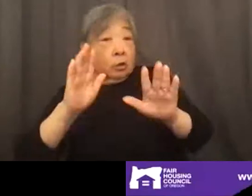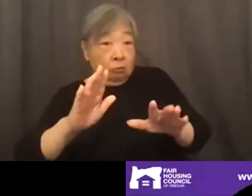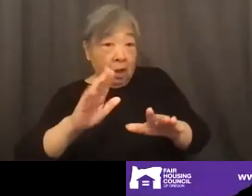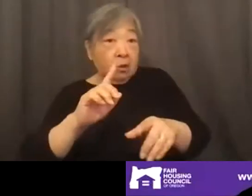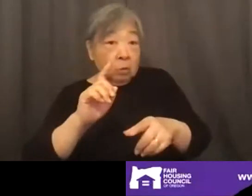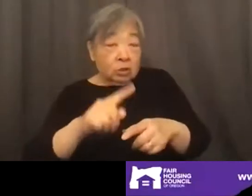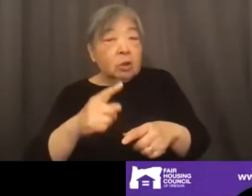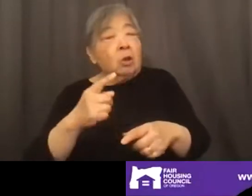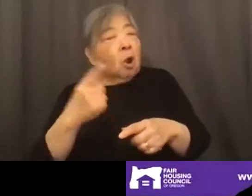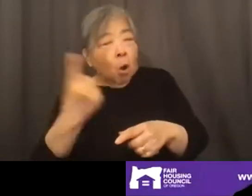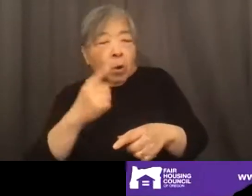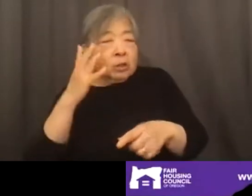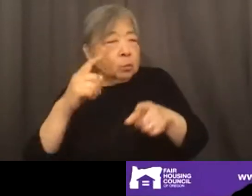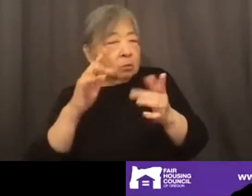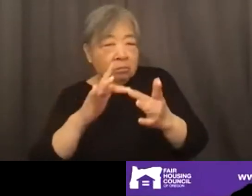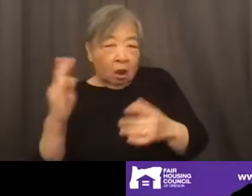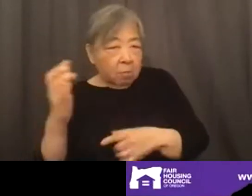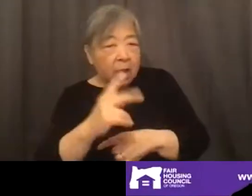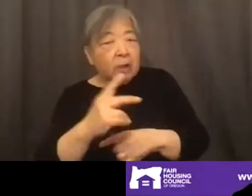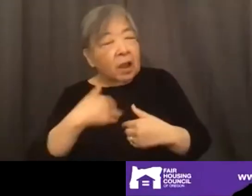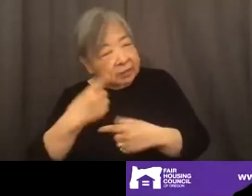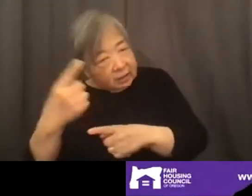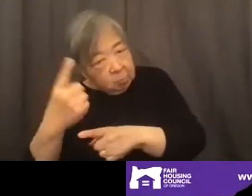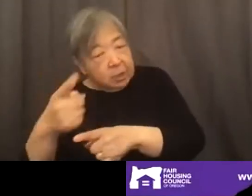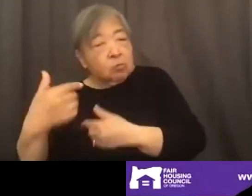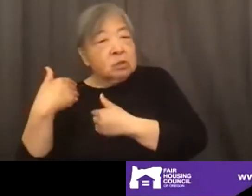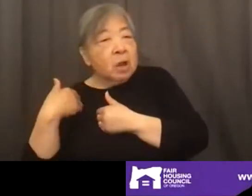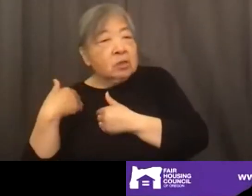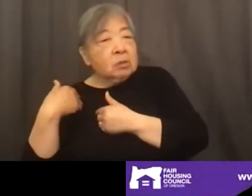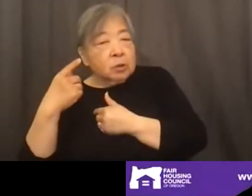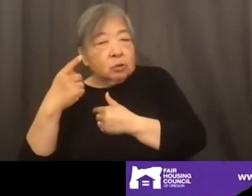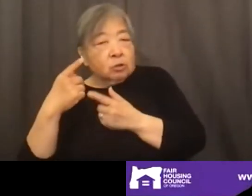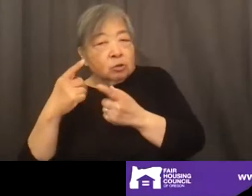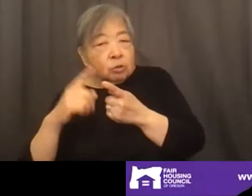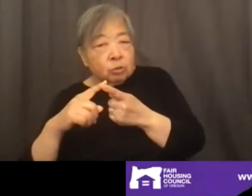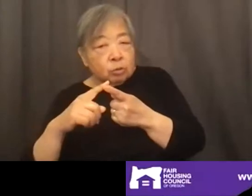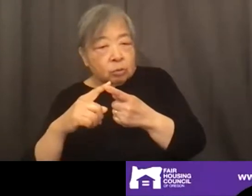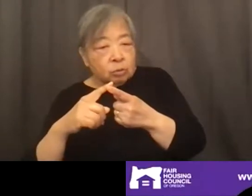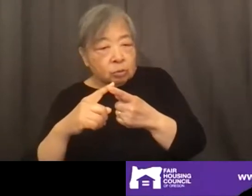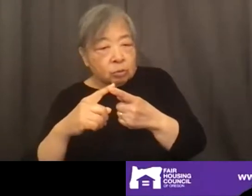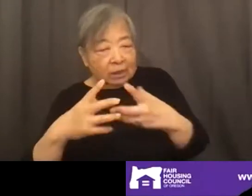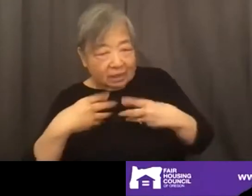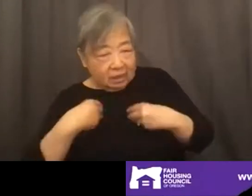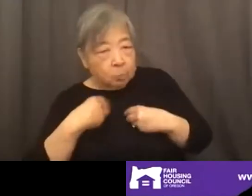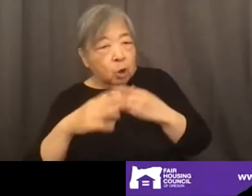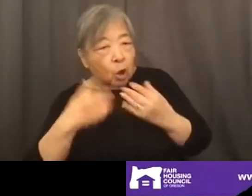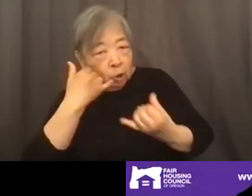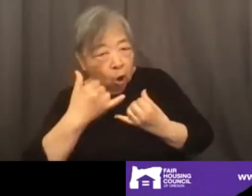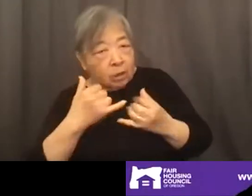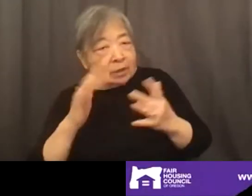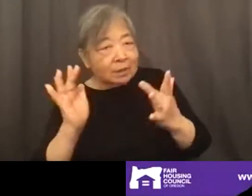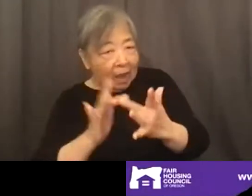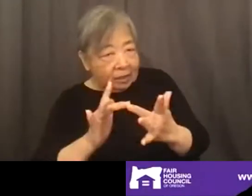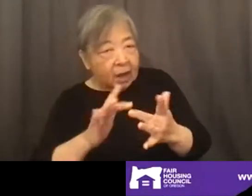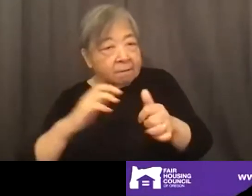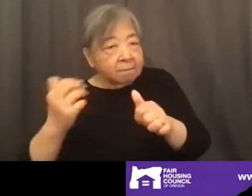have somebody, um, who's designated to screen all of those, uh, calls and people back, we'll follow